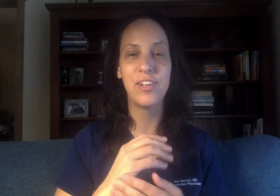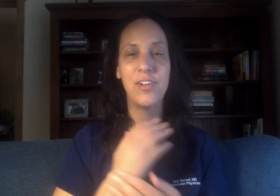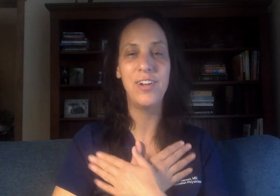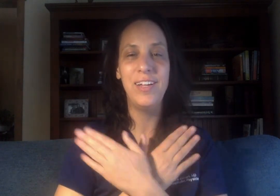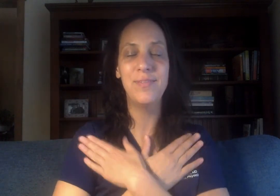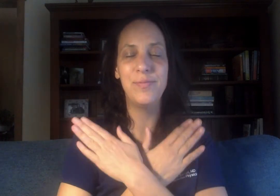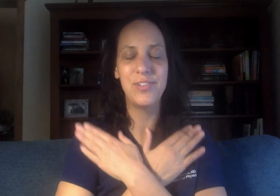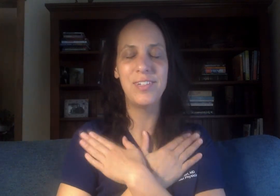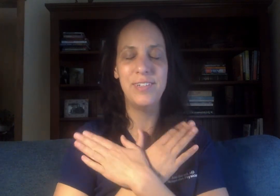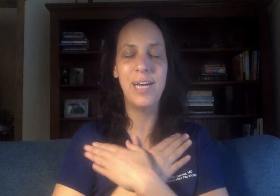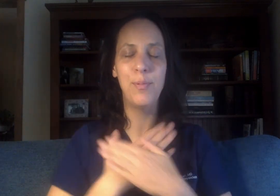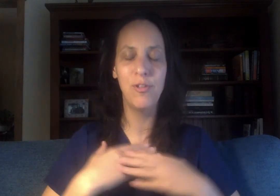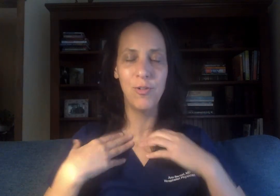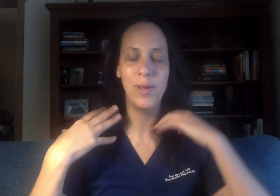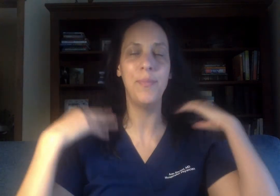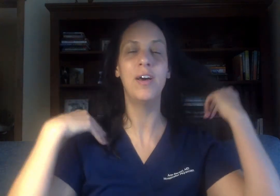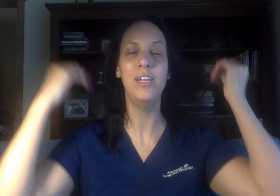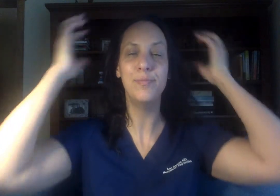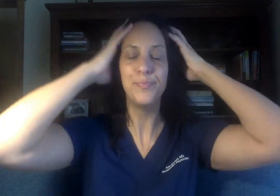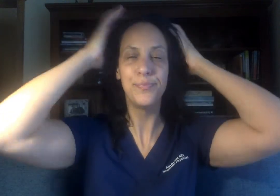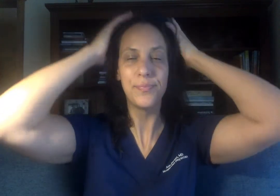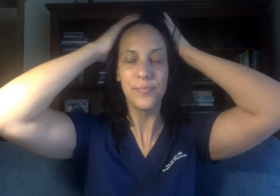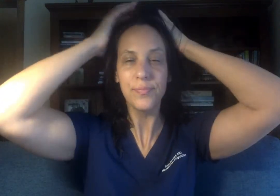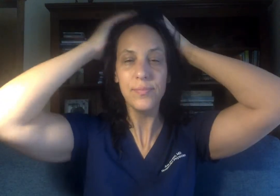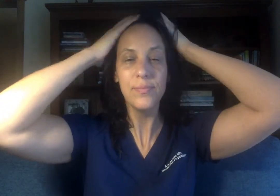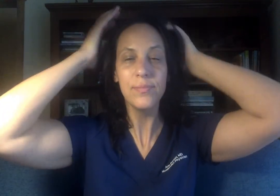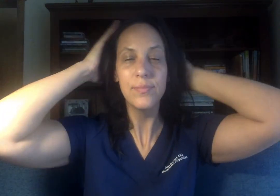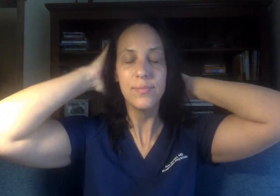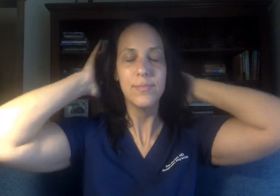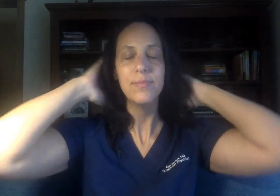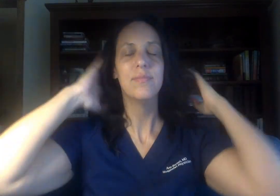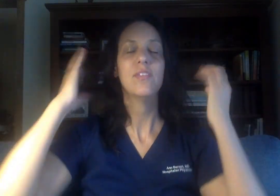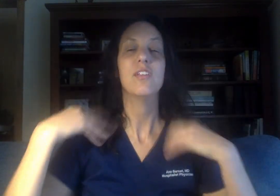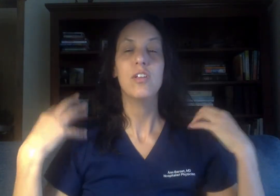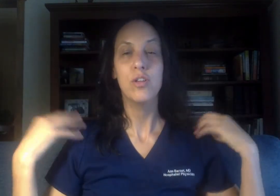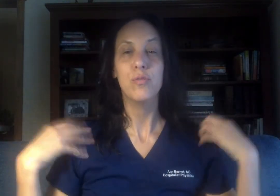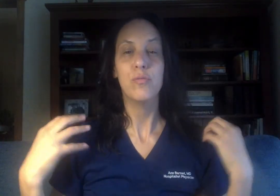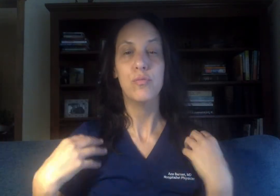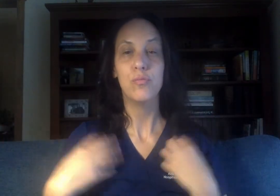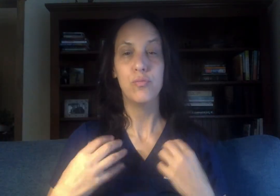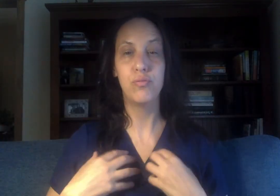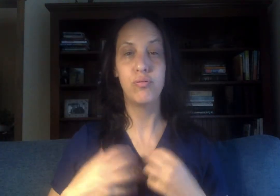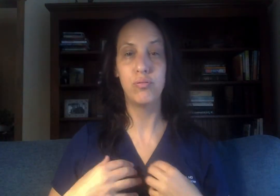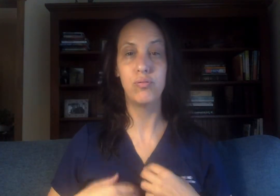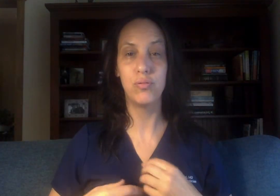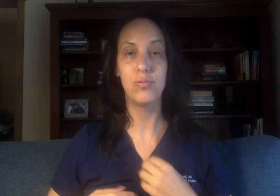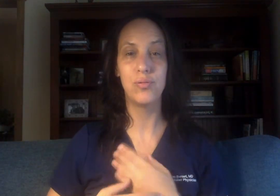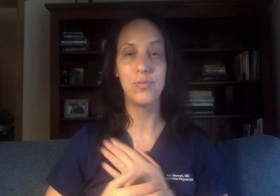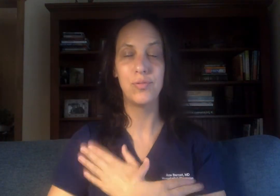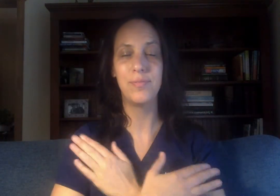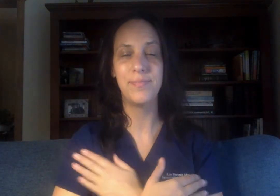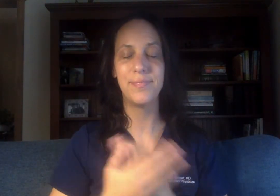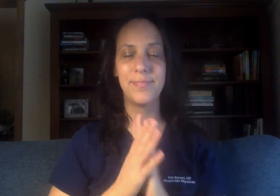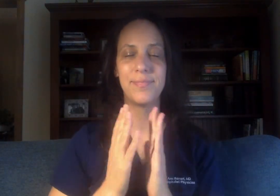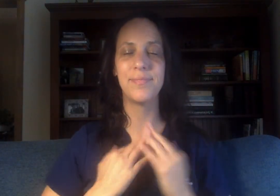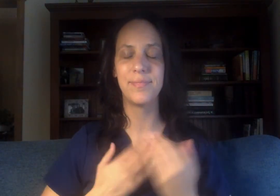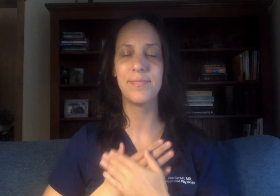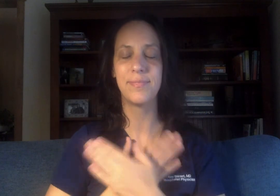I'm just going to topple over my body I'm just to just going to